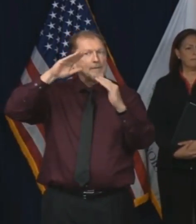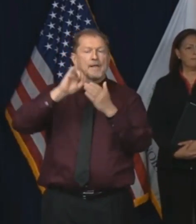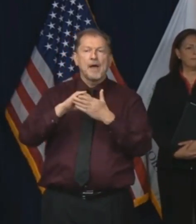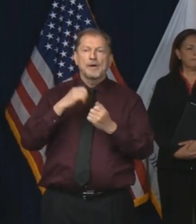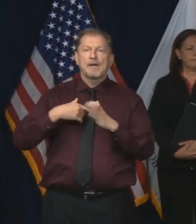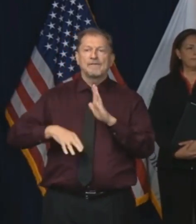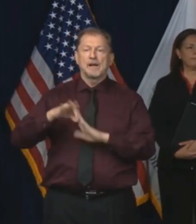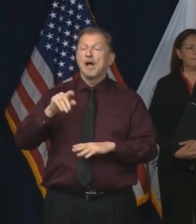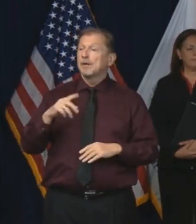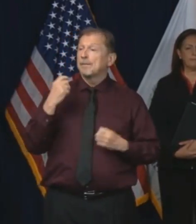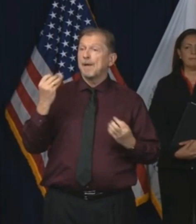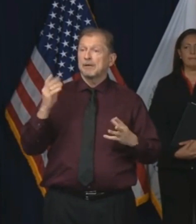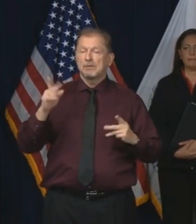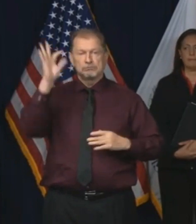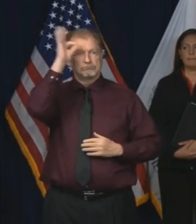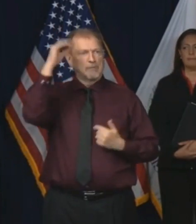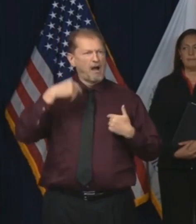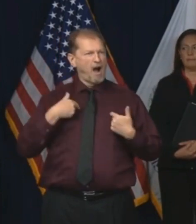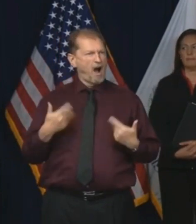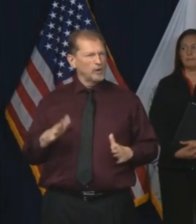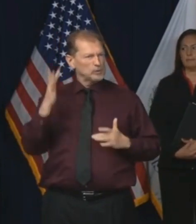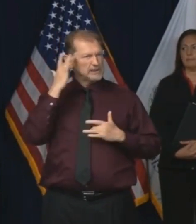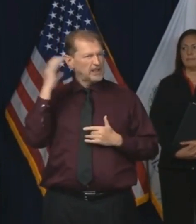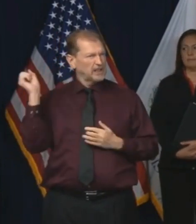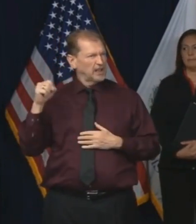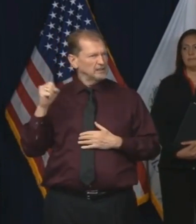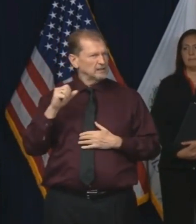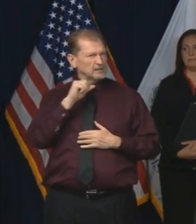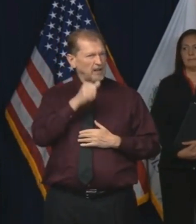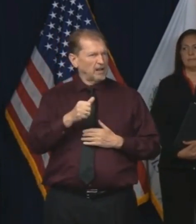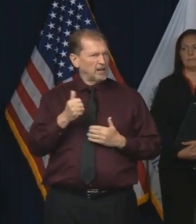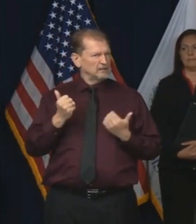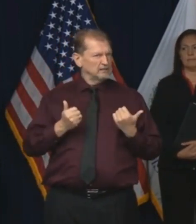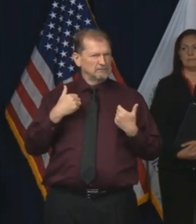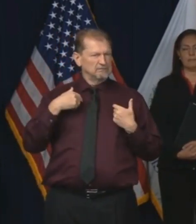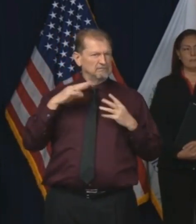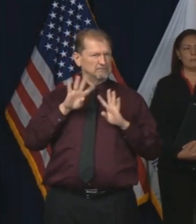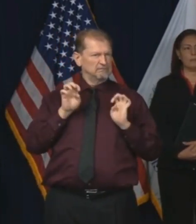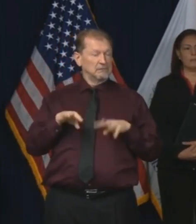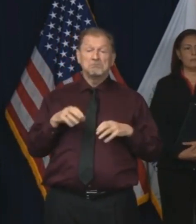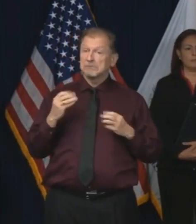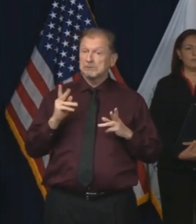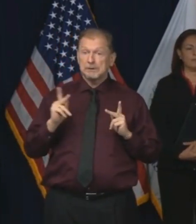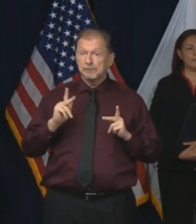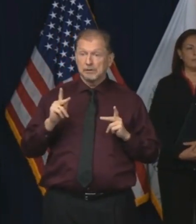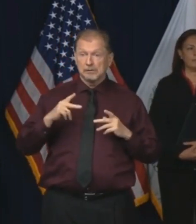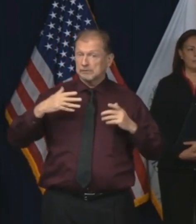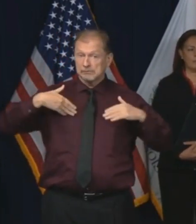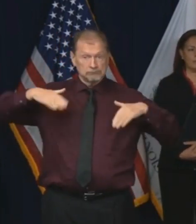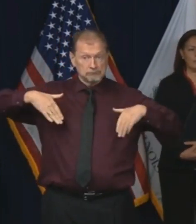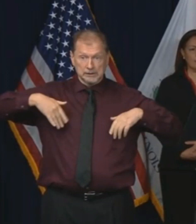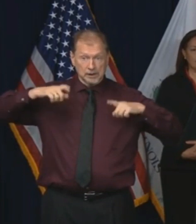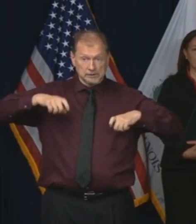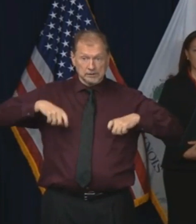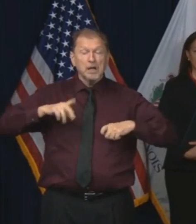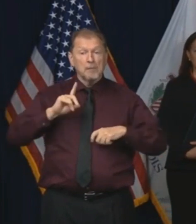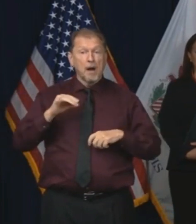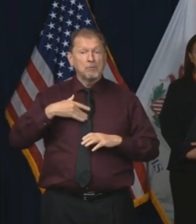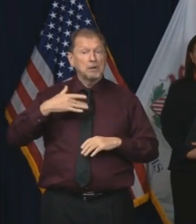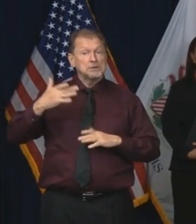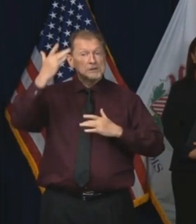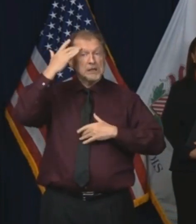know if you've had it, because there are many people, this may sound strange to people, there are many people that have never been tested. They got it.